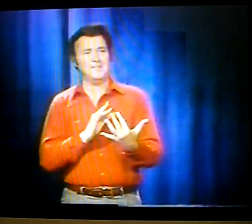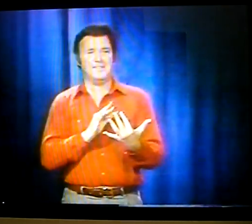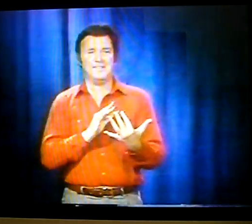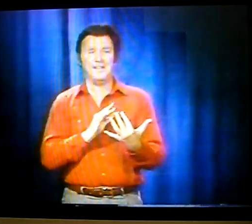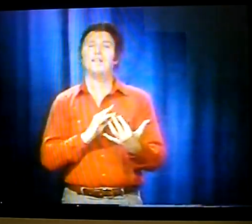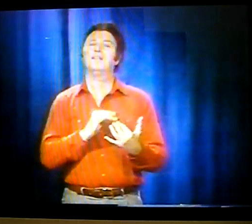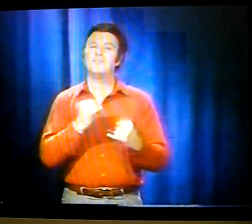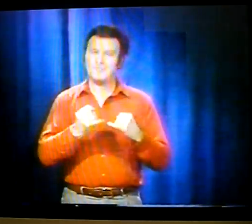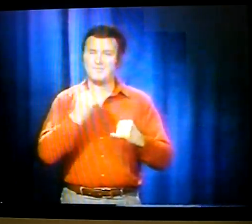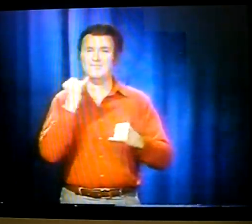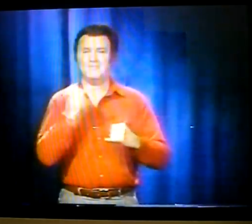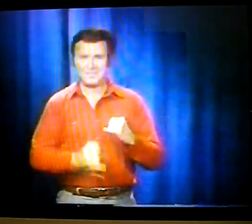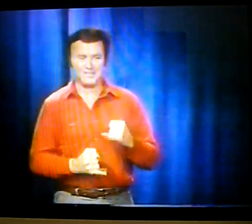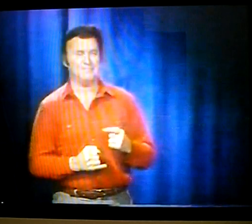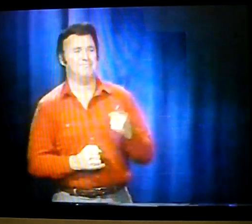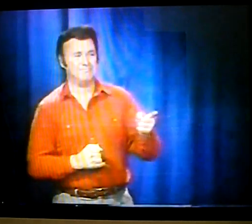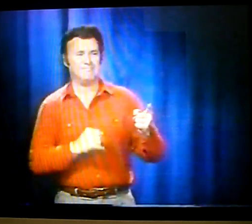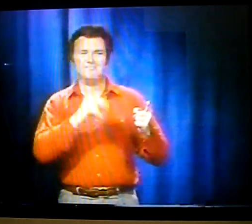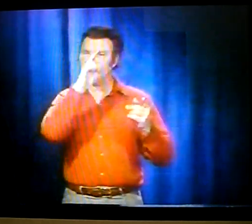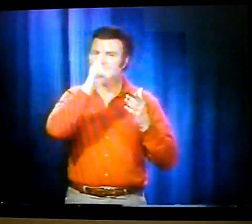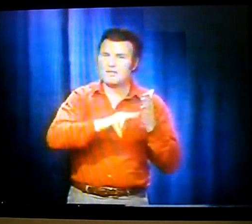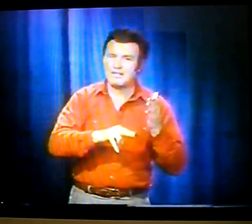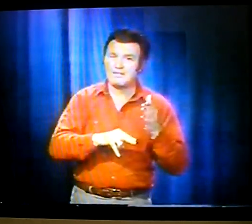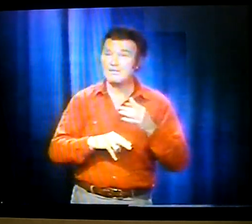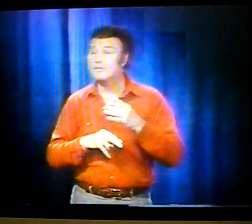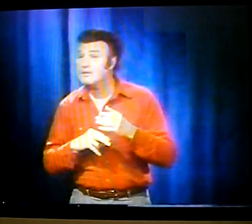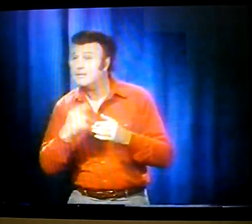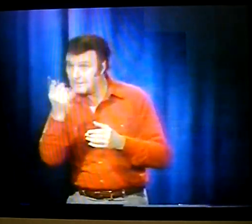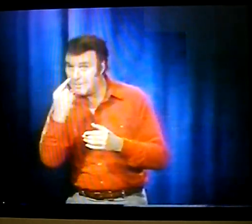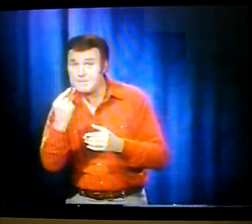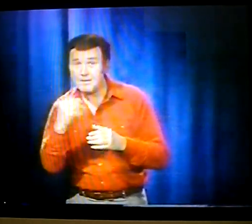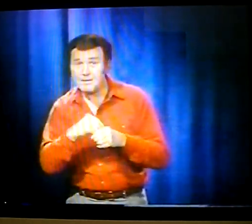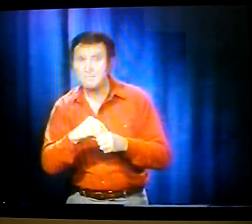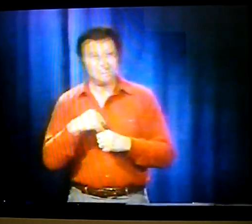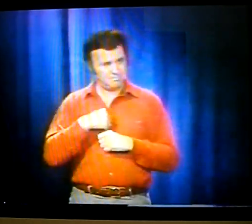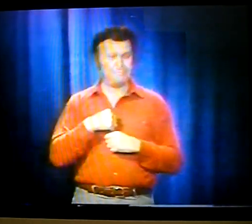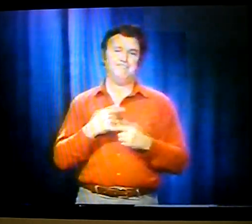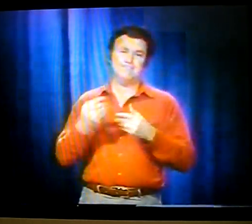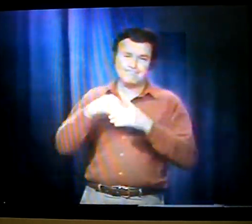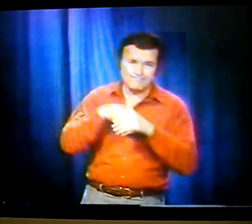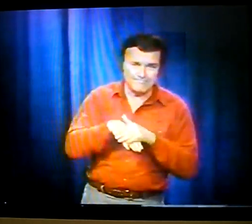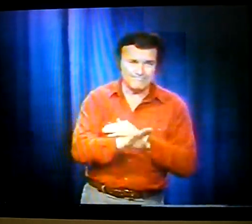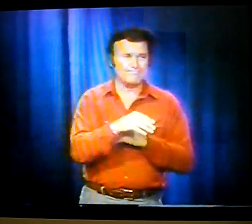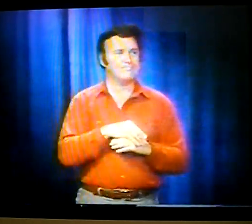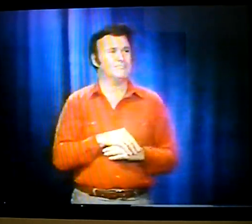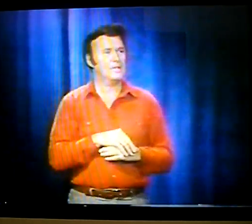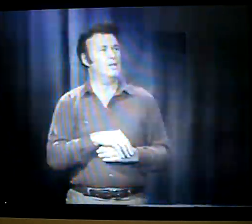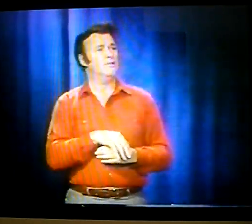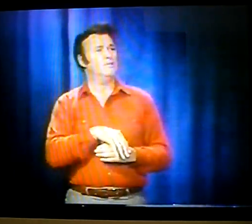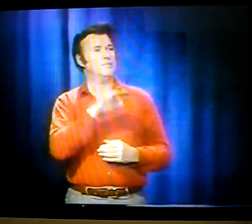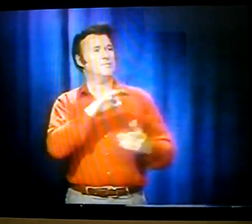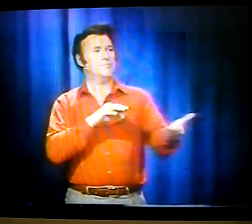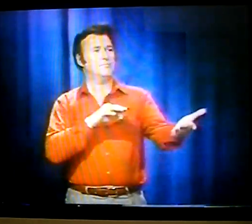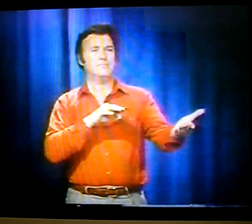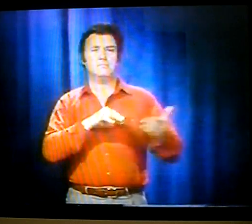I stood there waiting. Finally, the receptionist called me in. I entered the room.